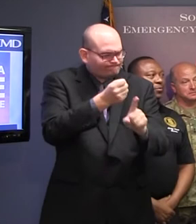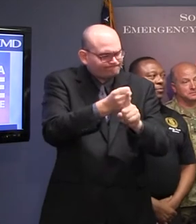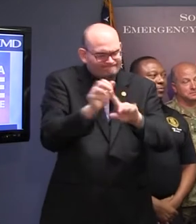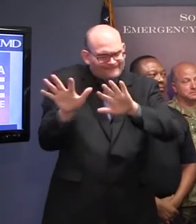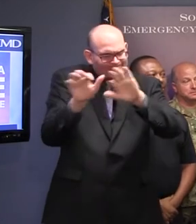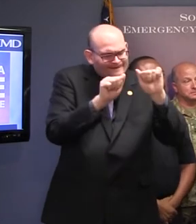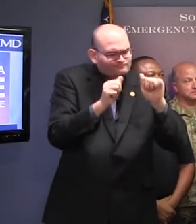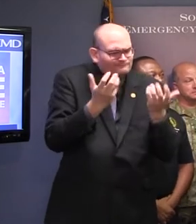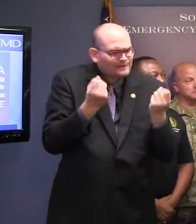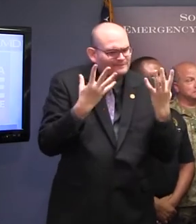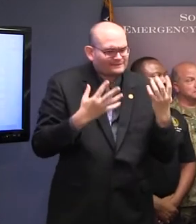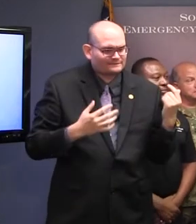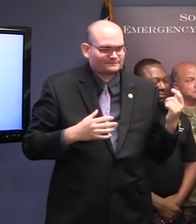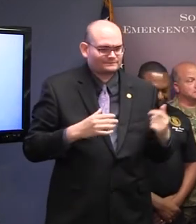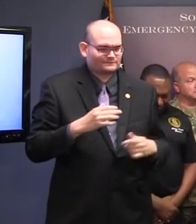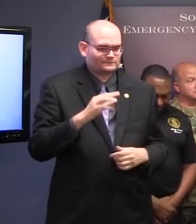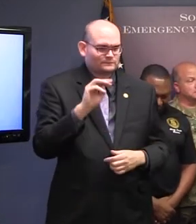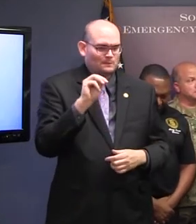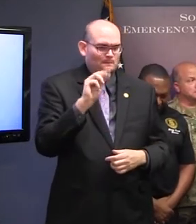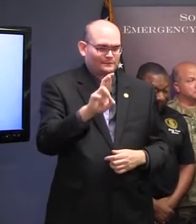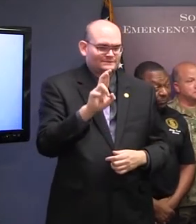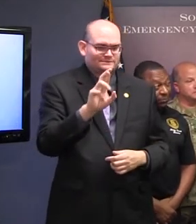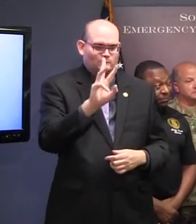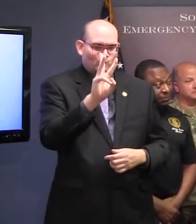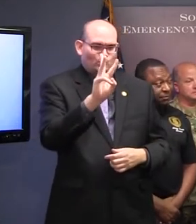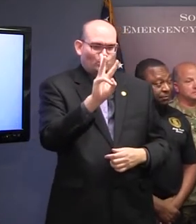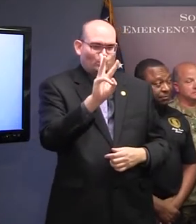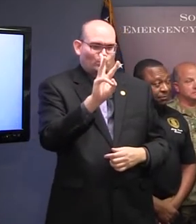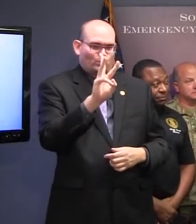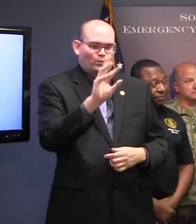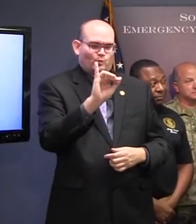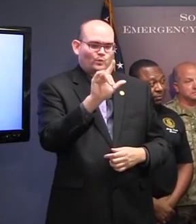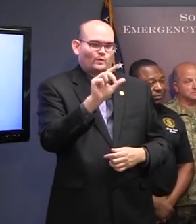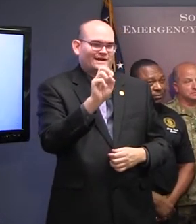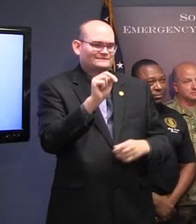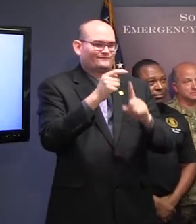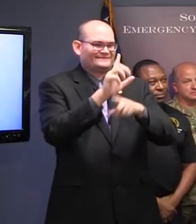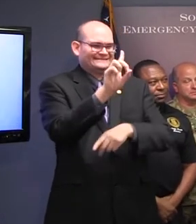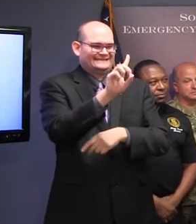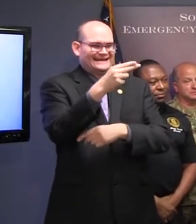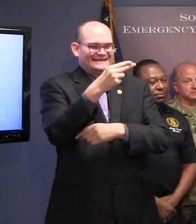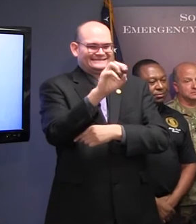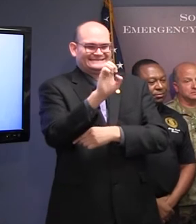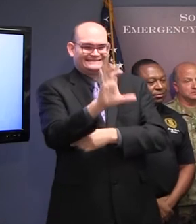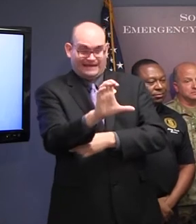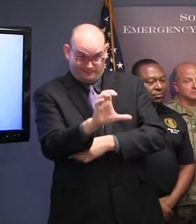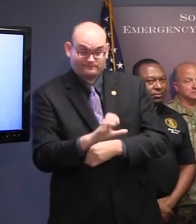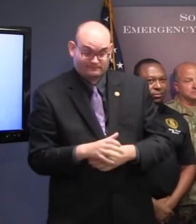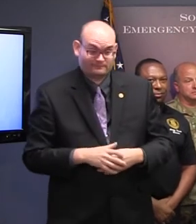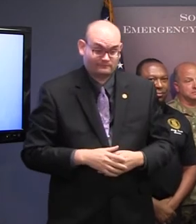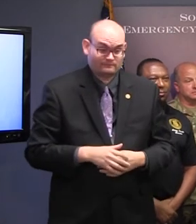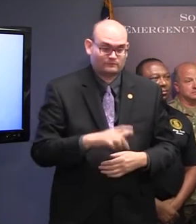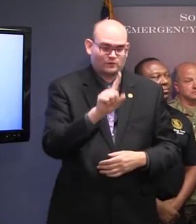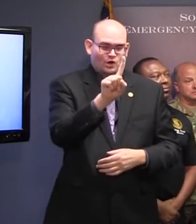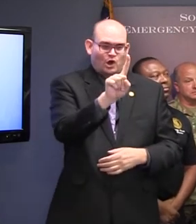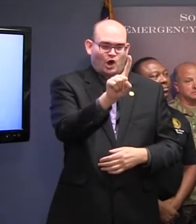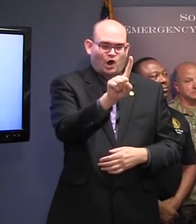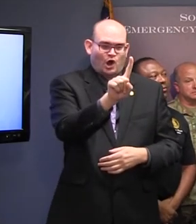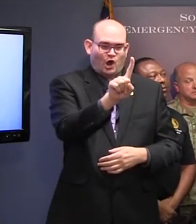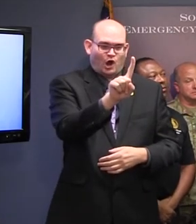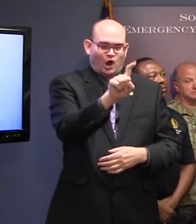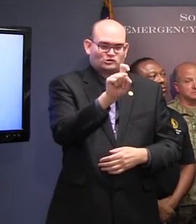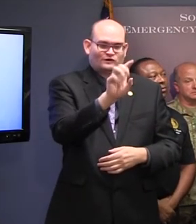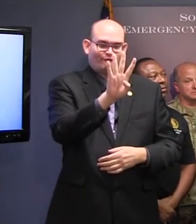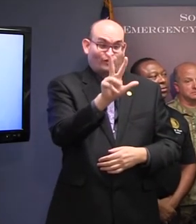Thank you, Governor. Mr. Wilson from DHEC. There are 143 inpatient health care facilities in the counties